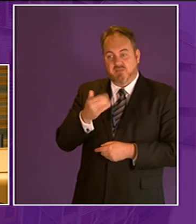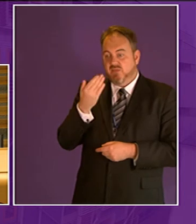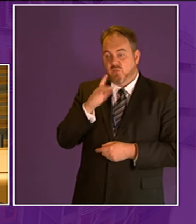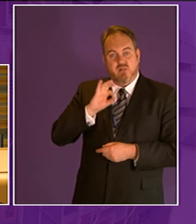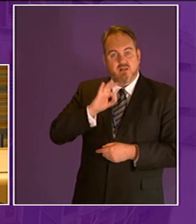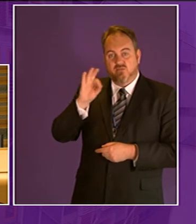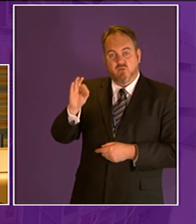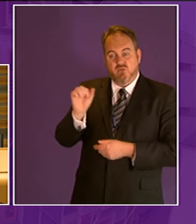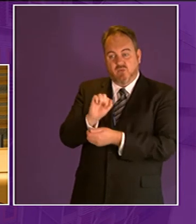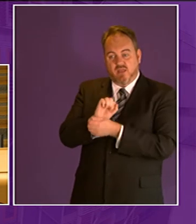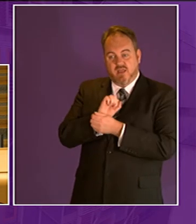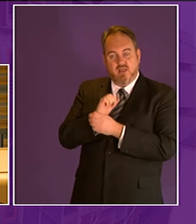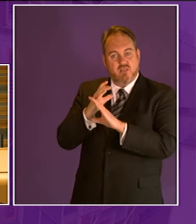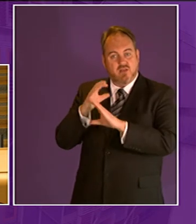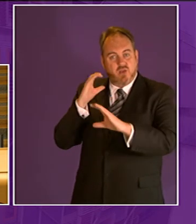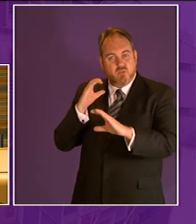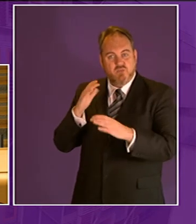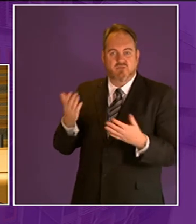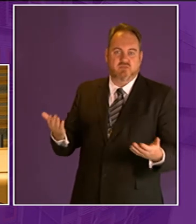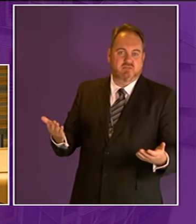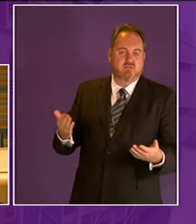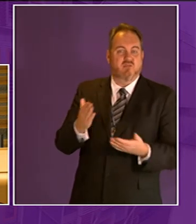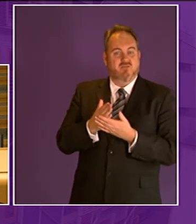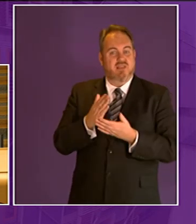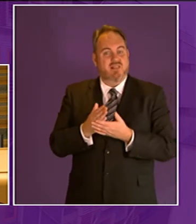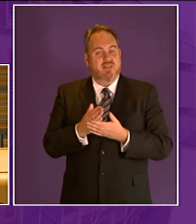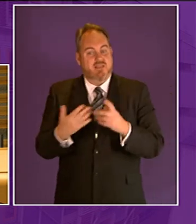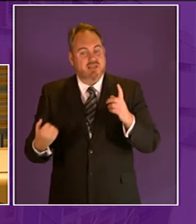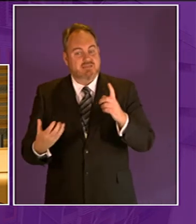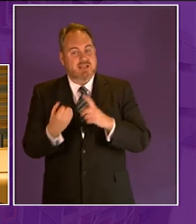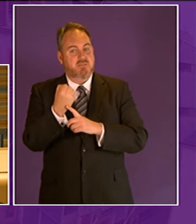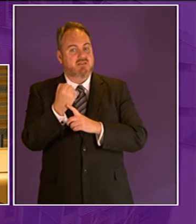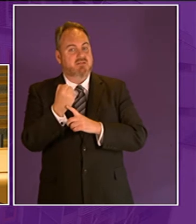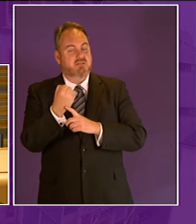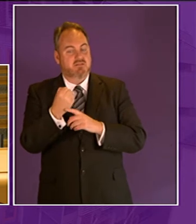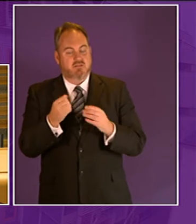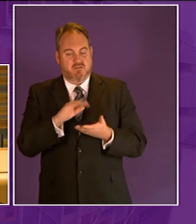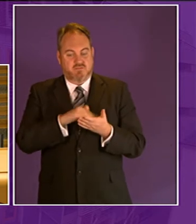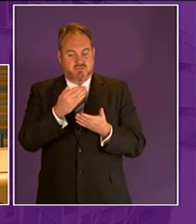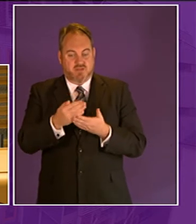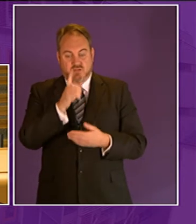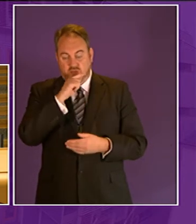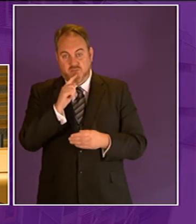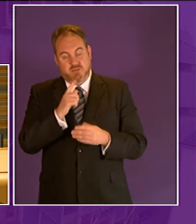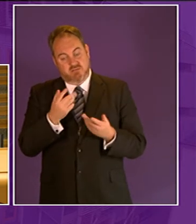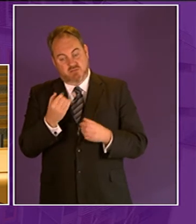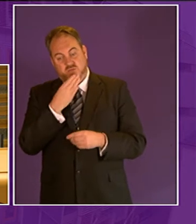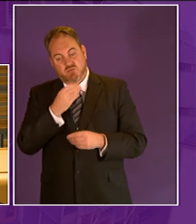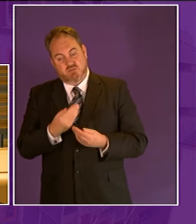hire perhaps this is the way to use the attainment fund in a practical way especially if they collaborate with other schools East Ayrshire Council